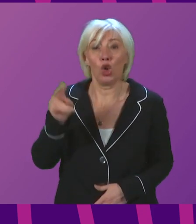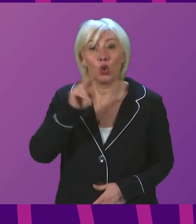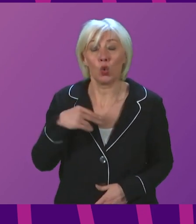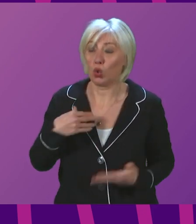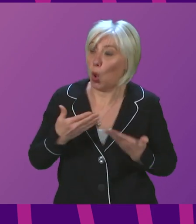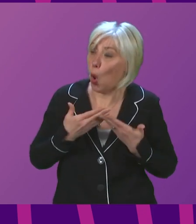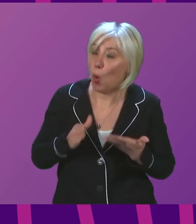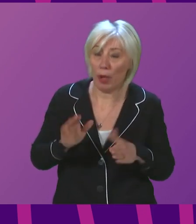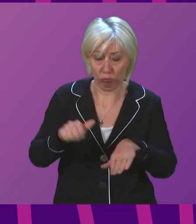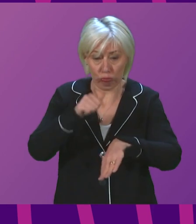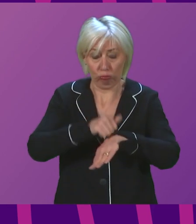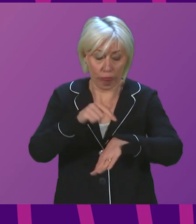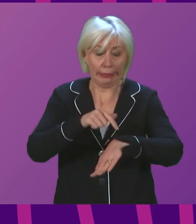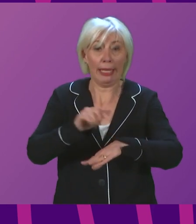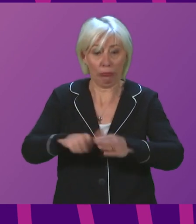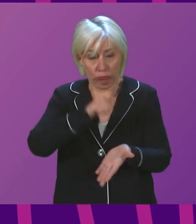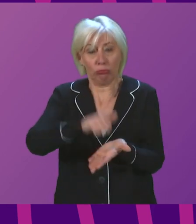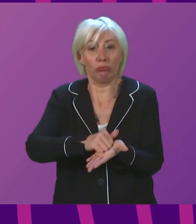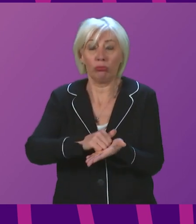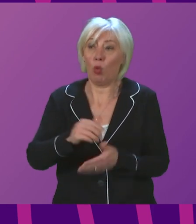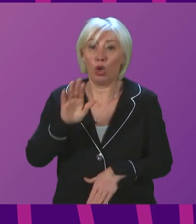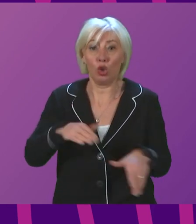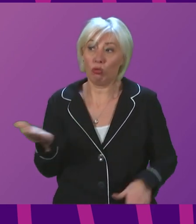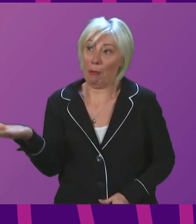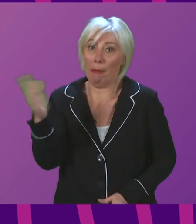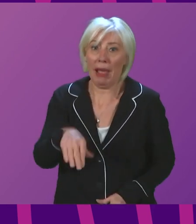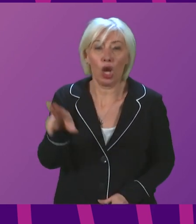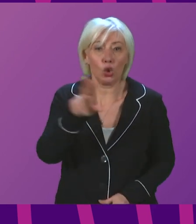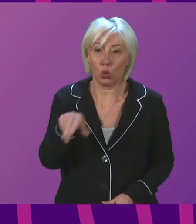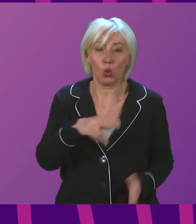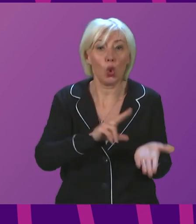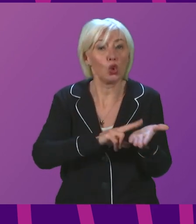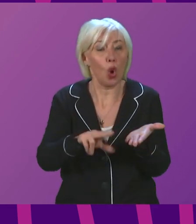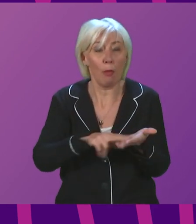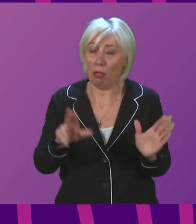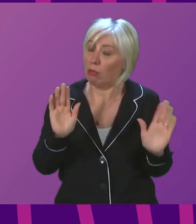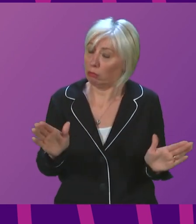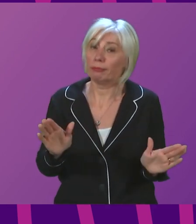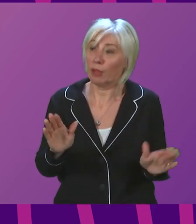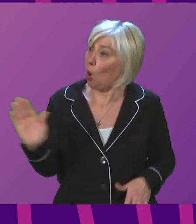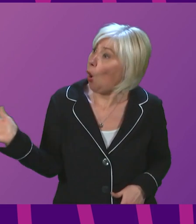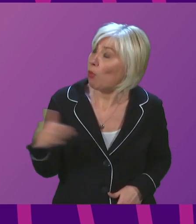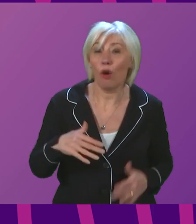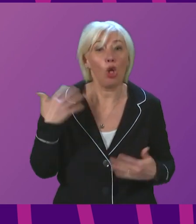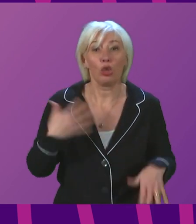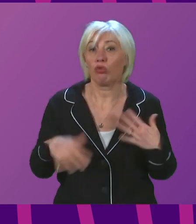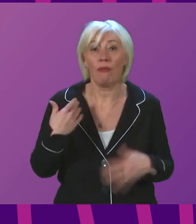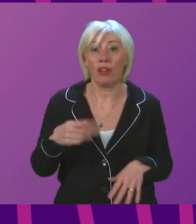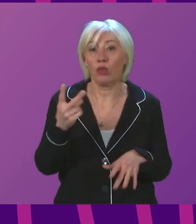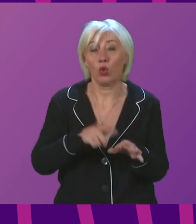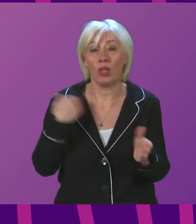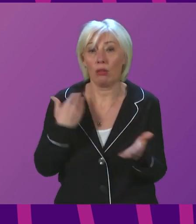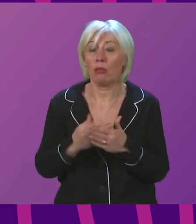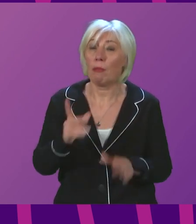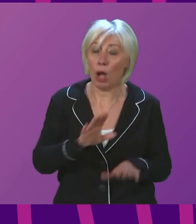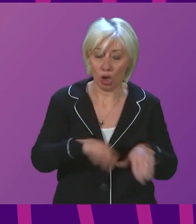reopen on schedule, and I want children to be back in school as normal. Everybody has suffered through these last two years, but children